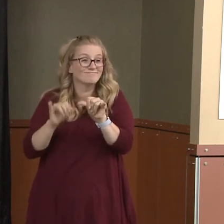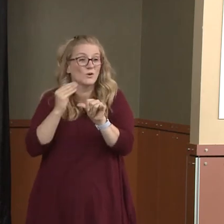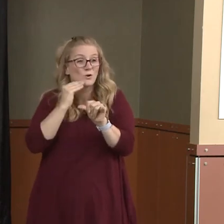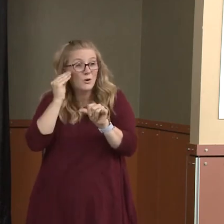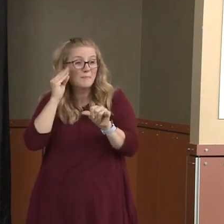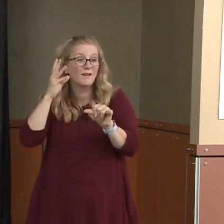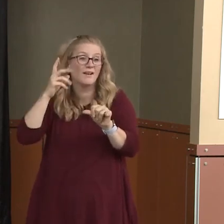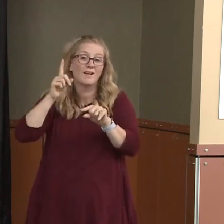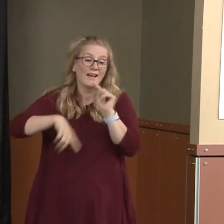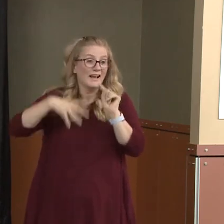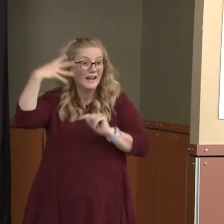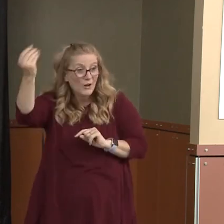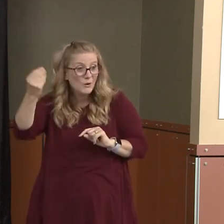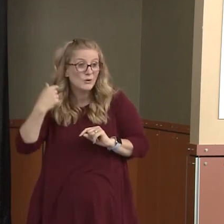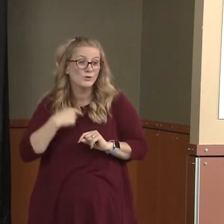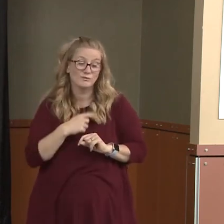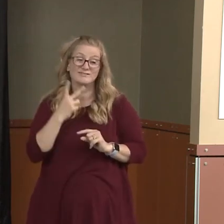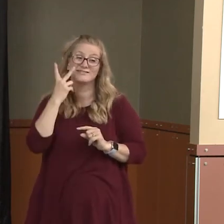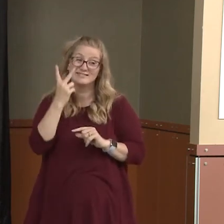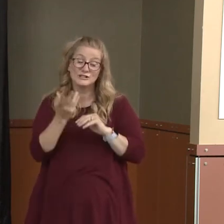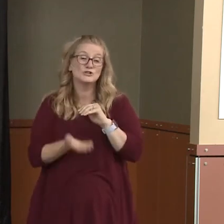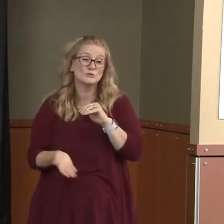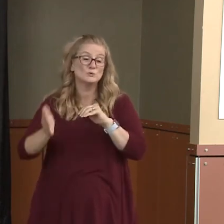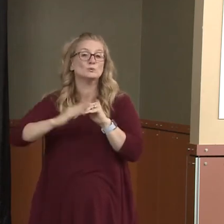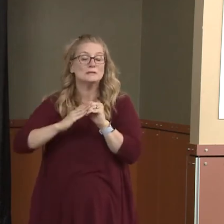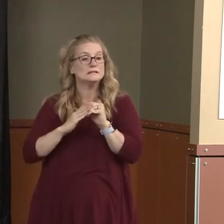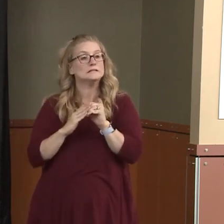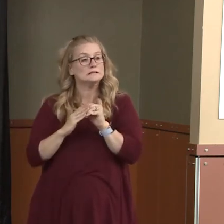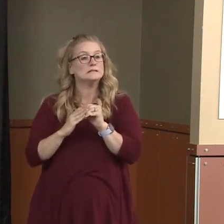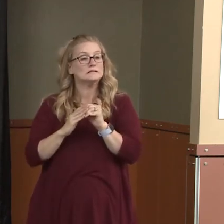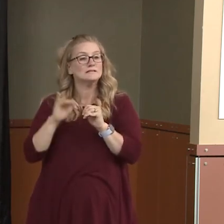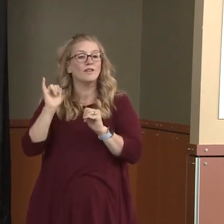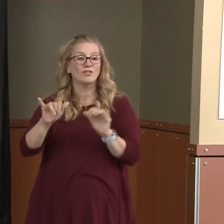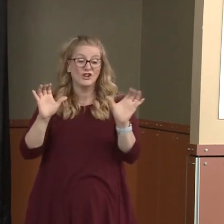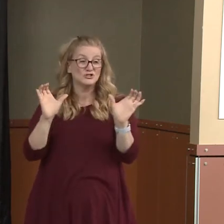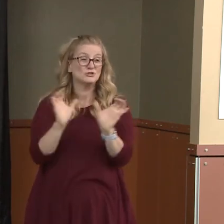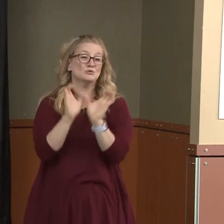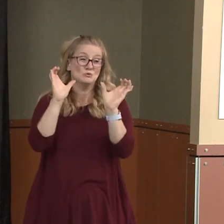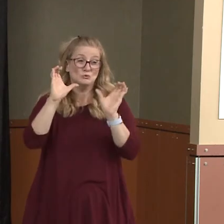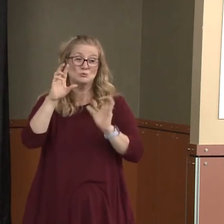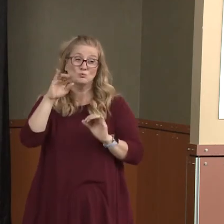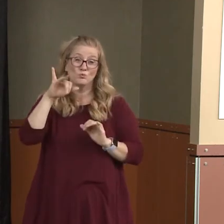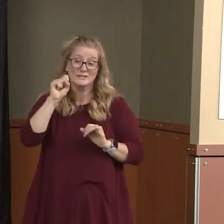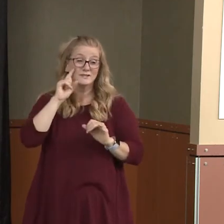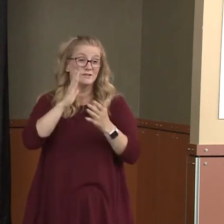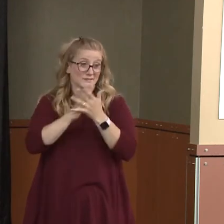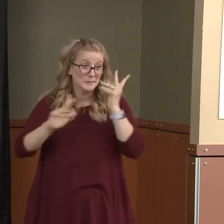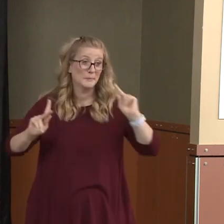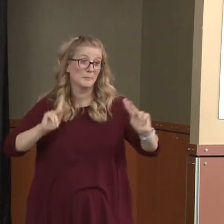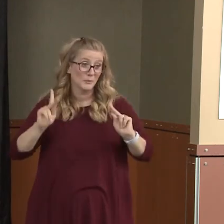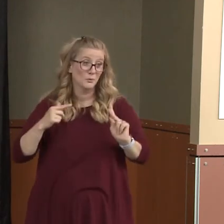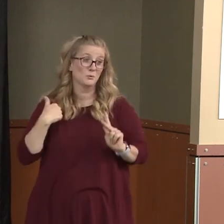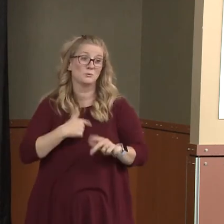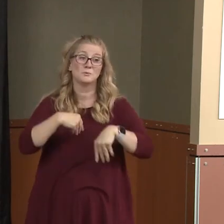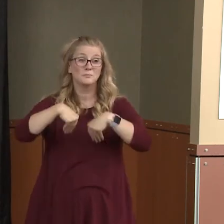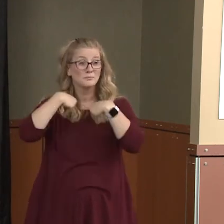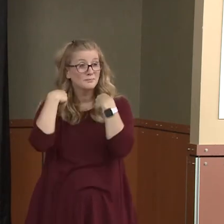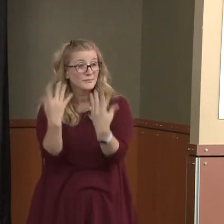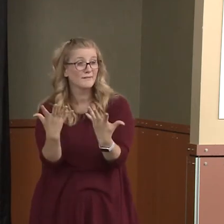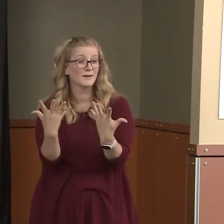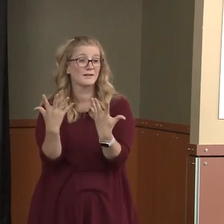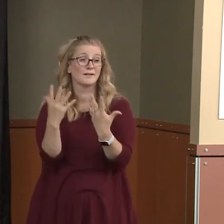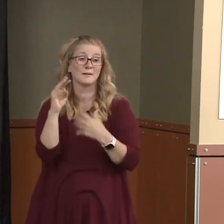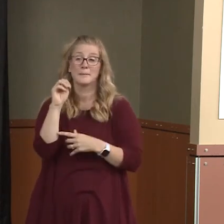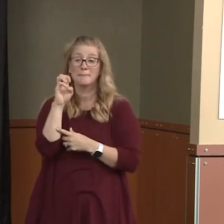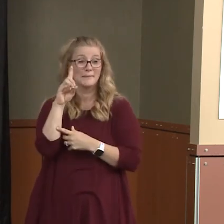and about. And it is a crisis for some people. And I have provided all the media outlets with